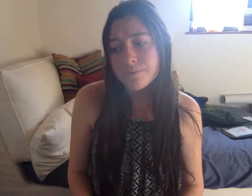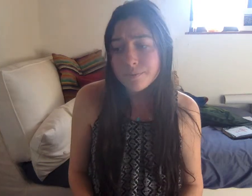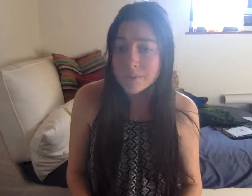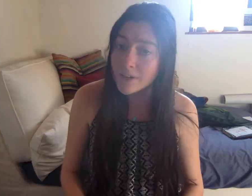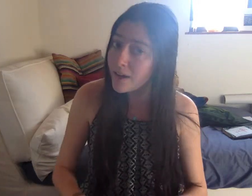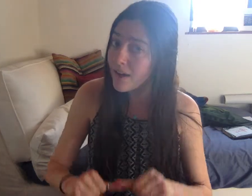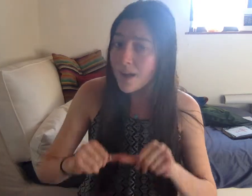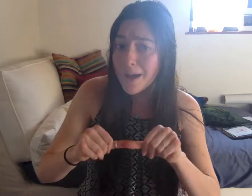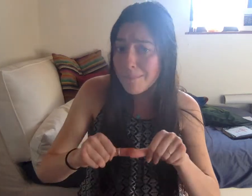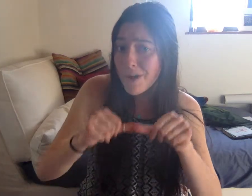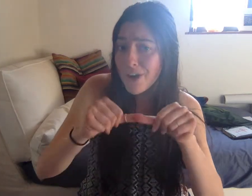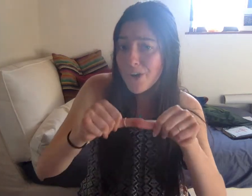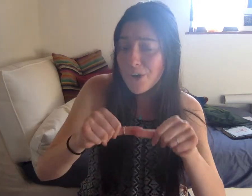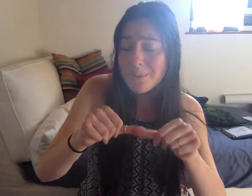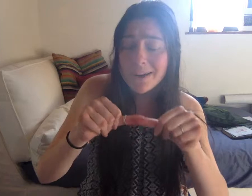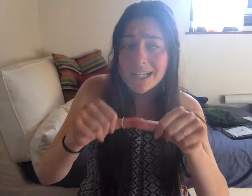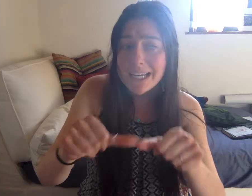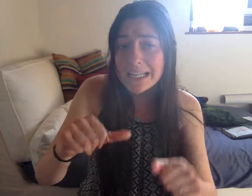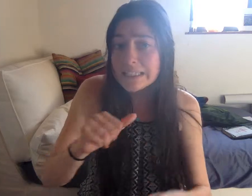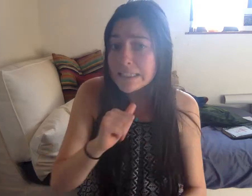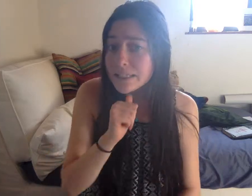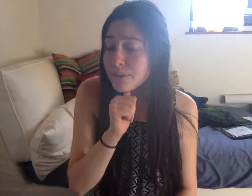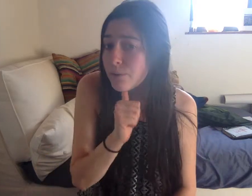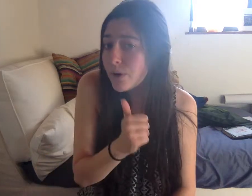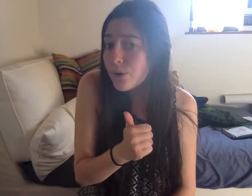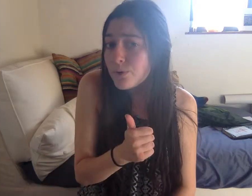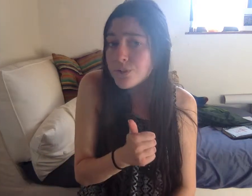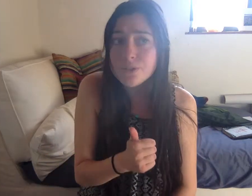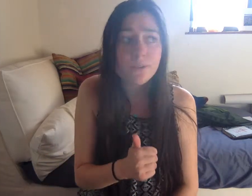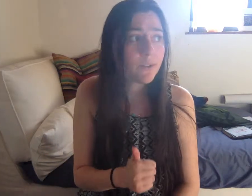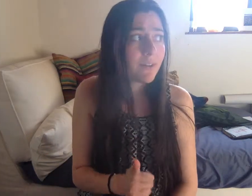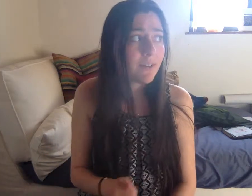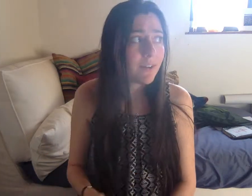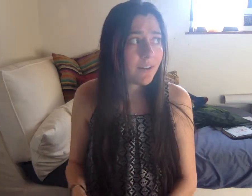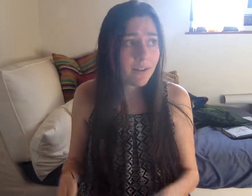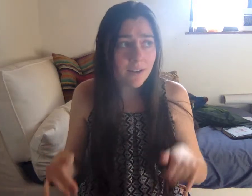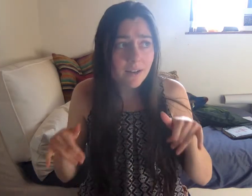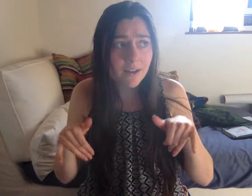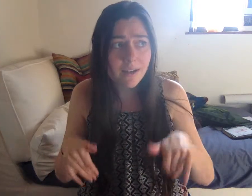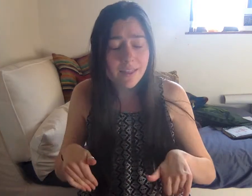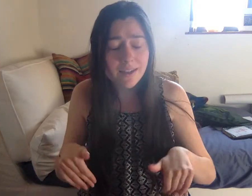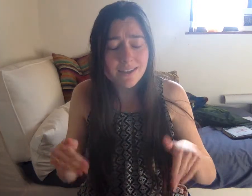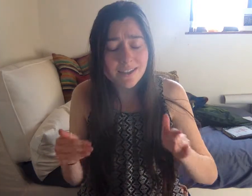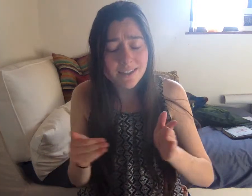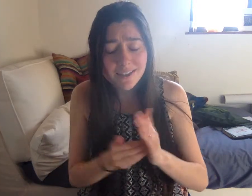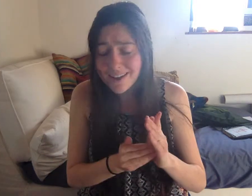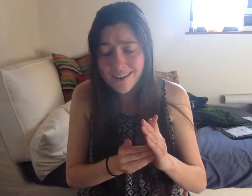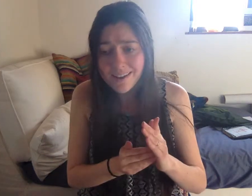I permanently want to do this again.